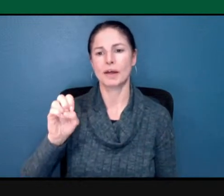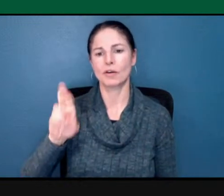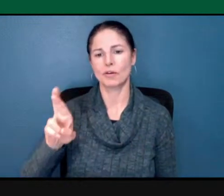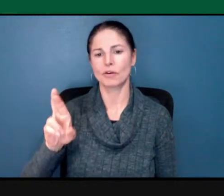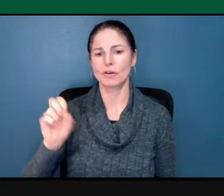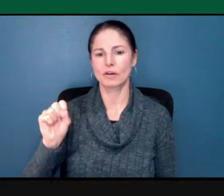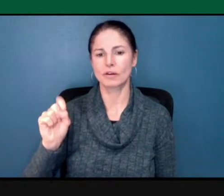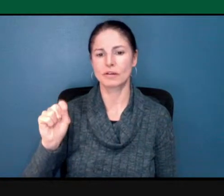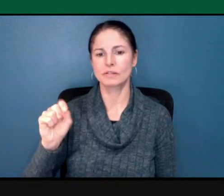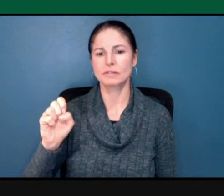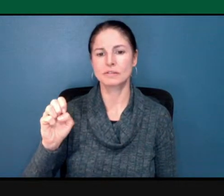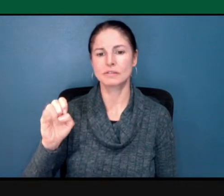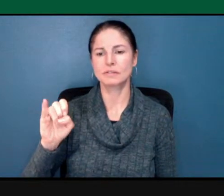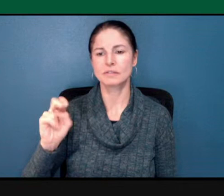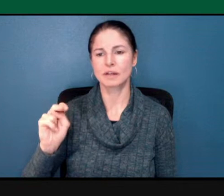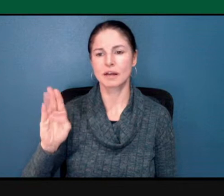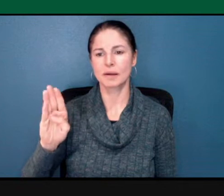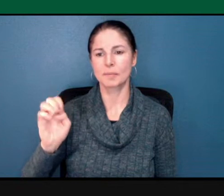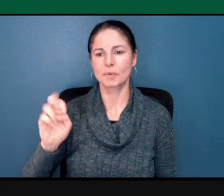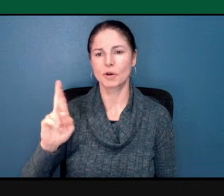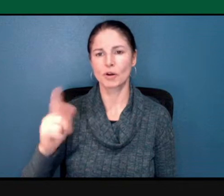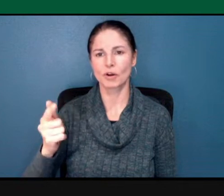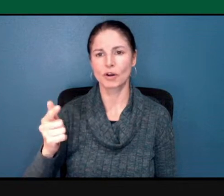us via the Zoom stage.